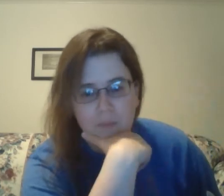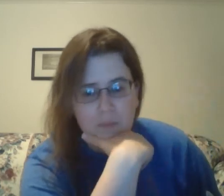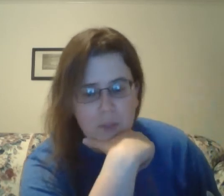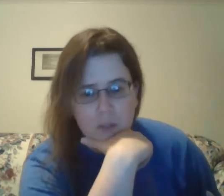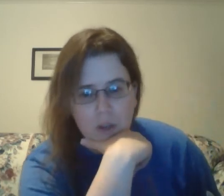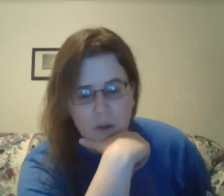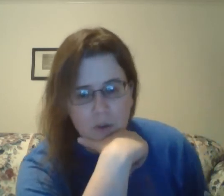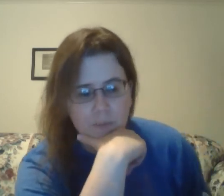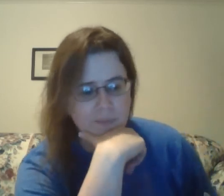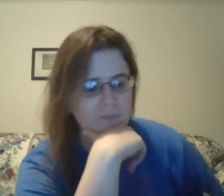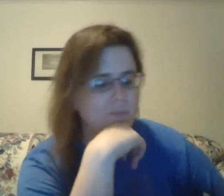So.